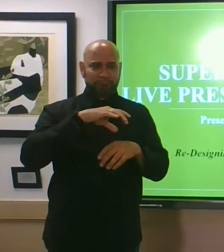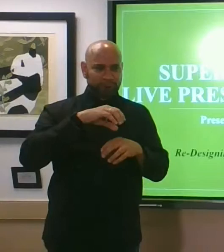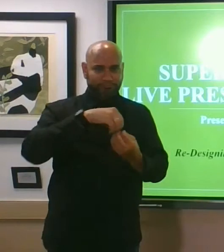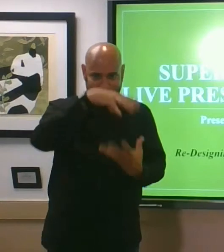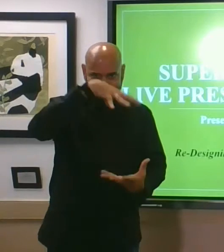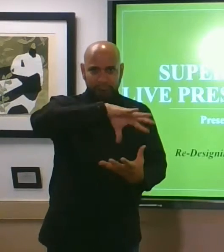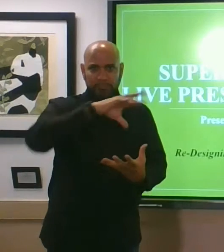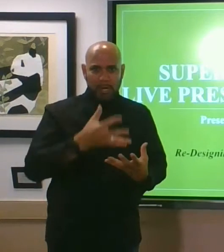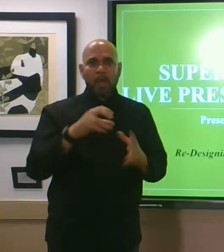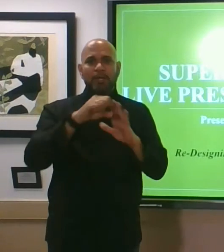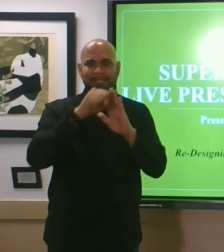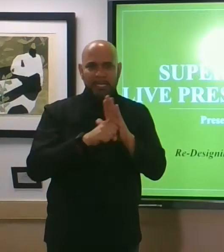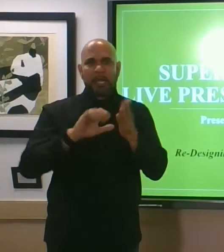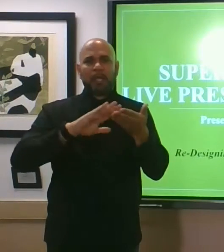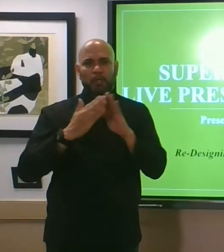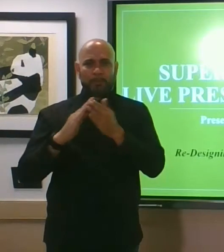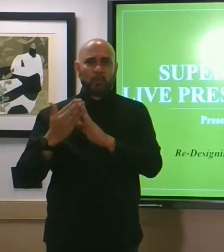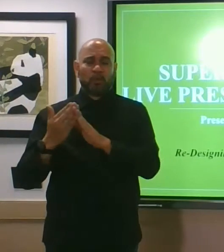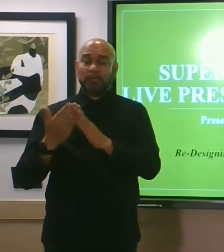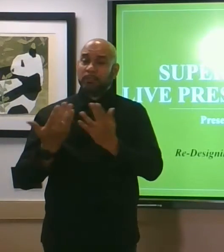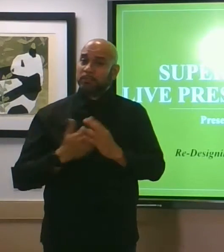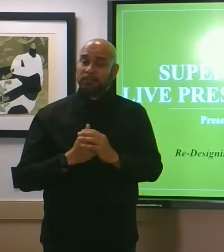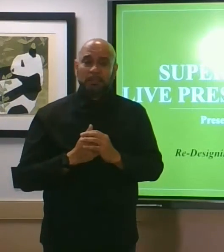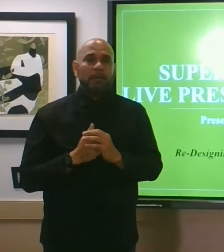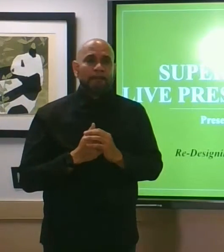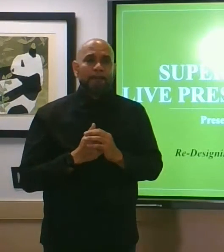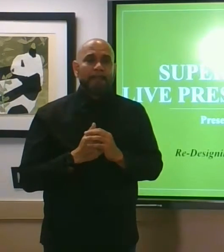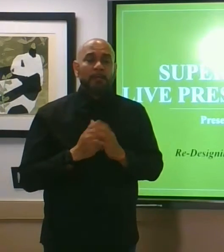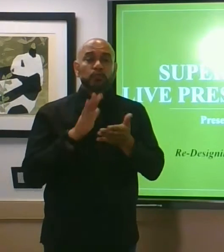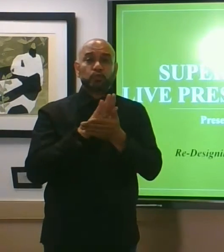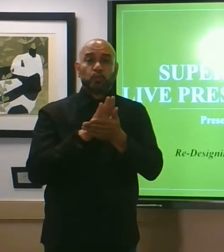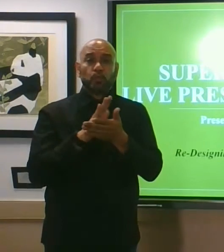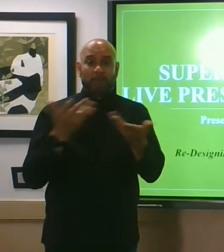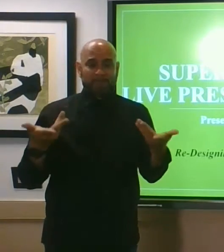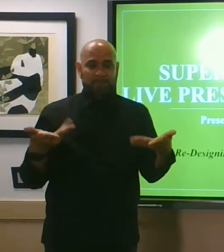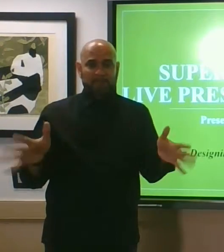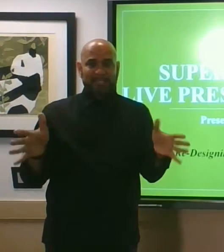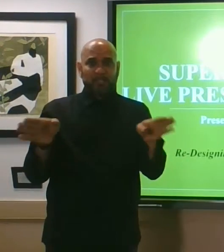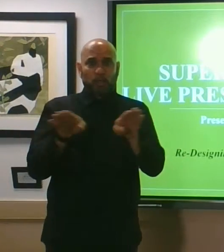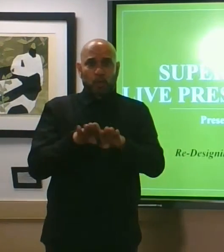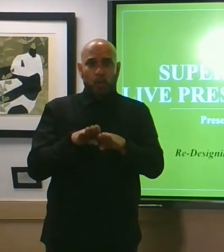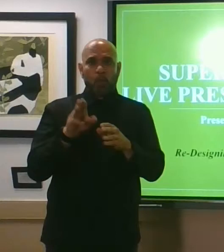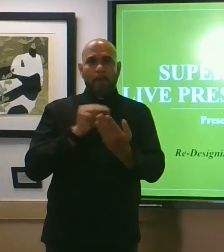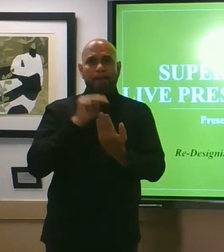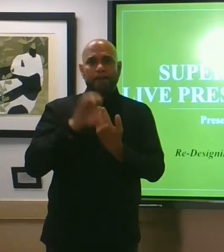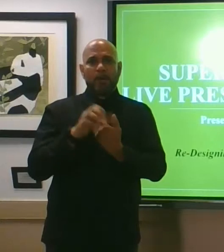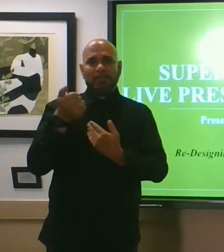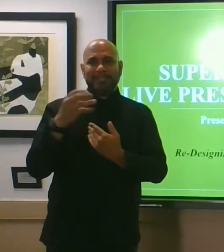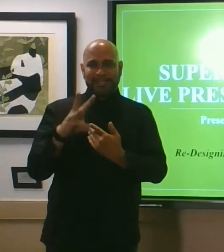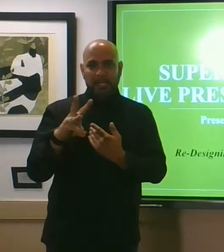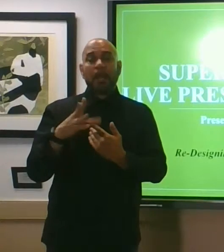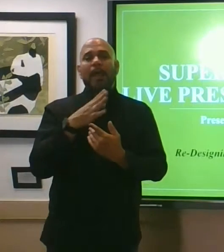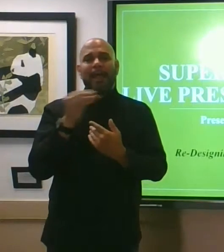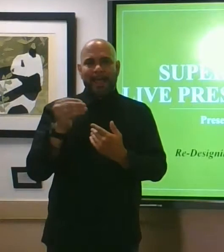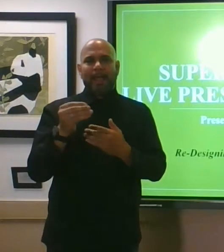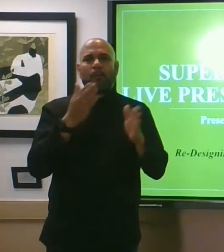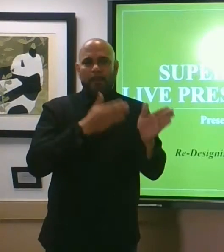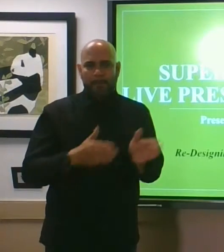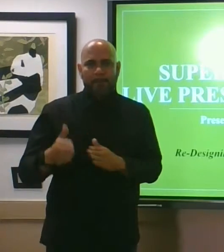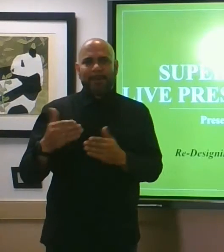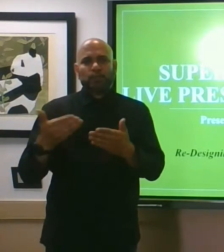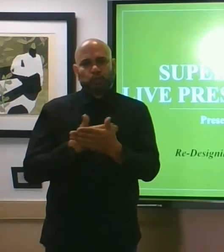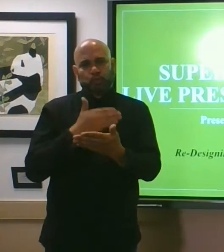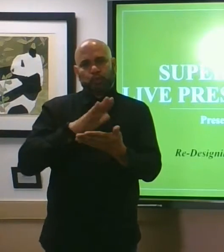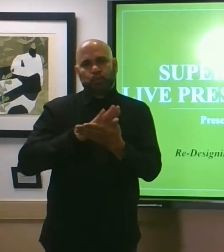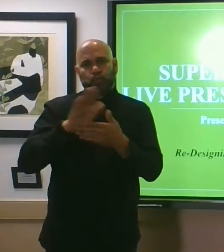significant and fundamental ways school was closed on mark 16th we ended last school year and we're preparing to begin the